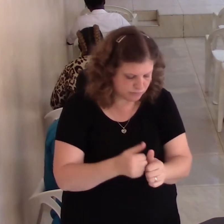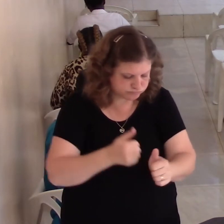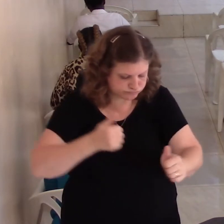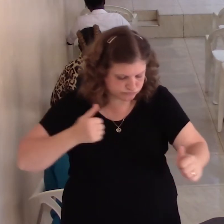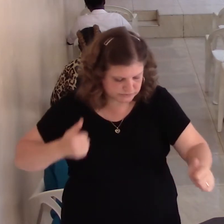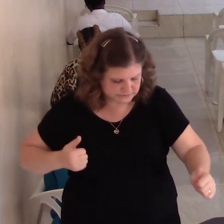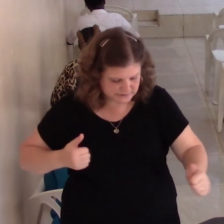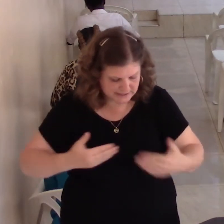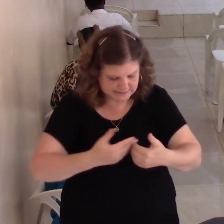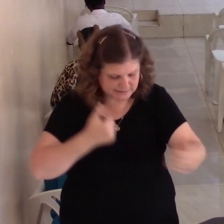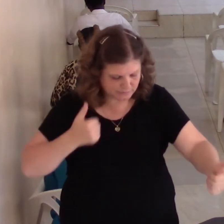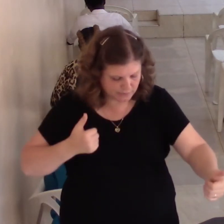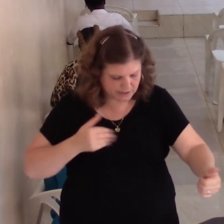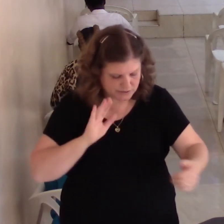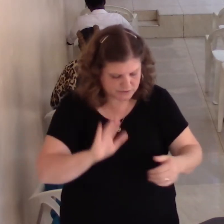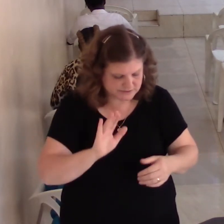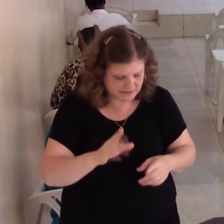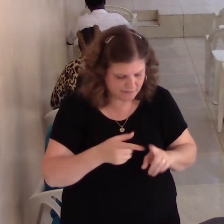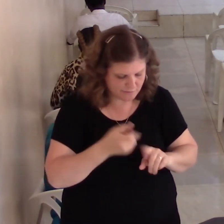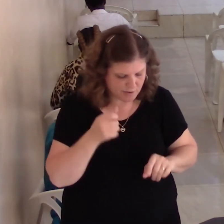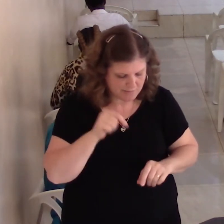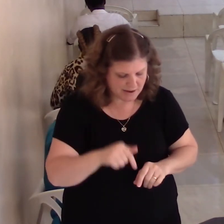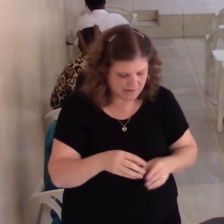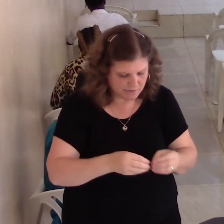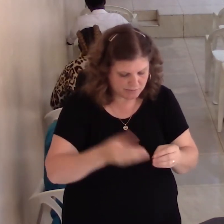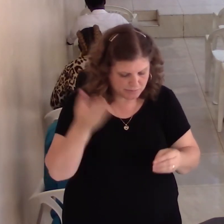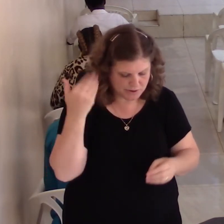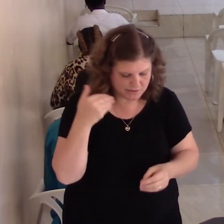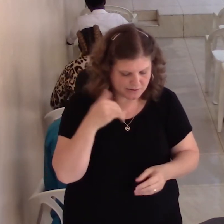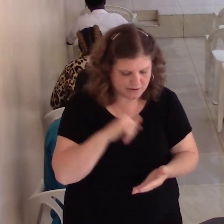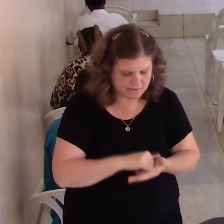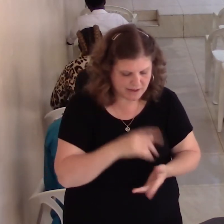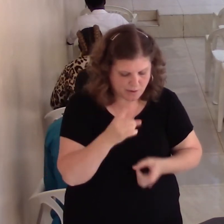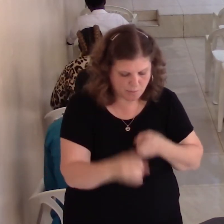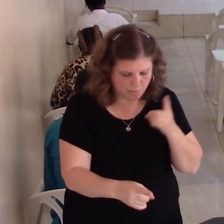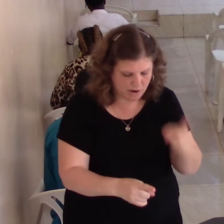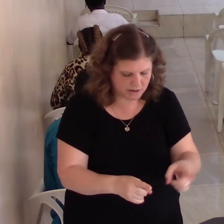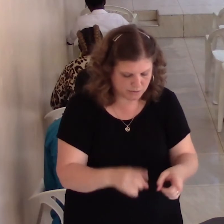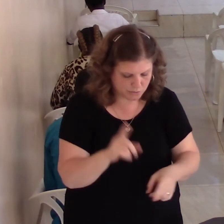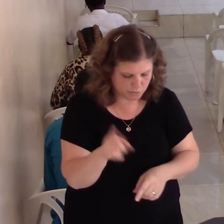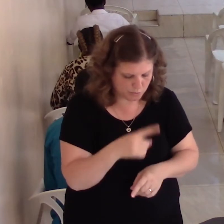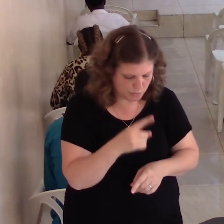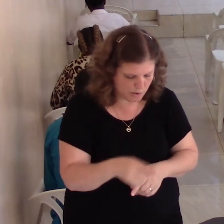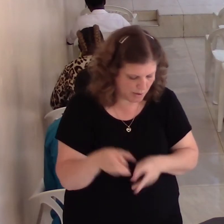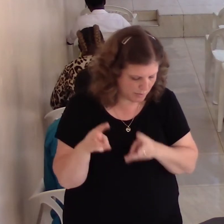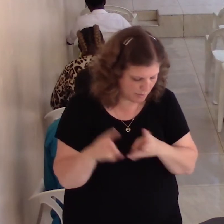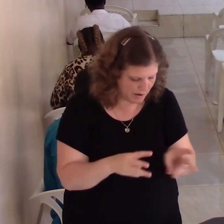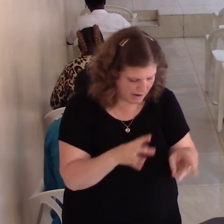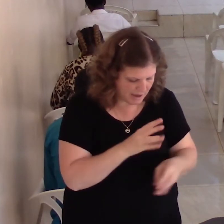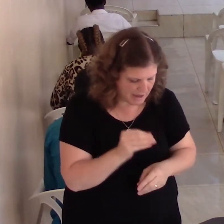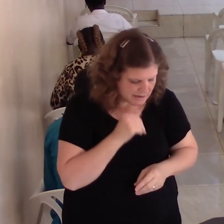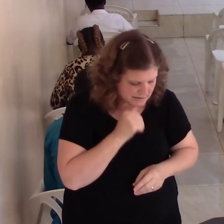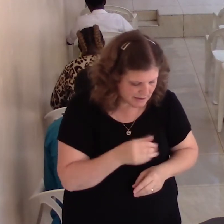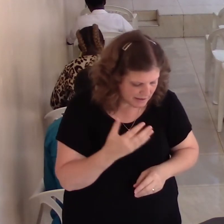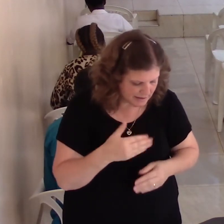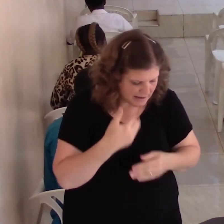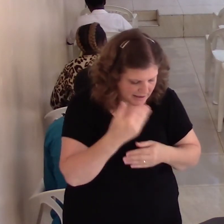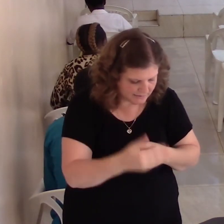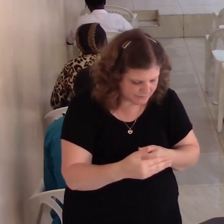Disorderly. And not after the commission which you receive of us. Look at verse 13. But ye, brethren, be not